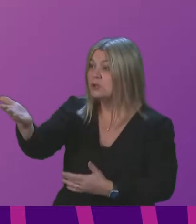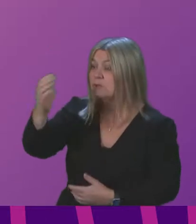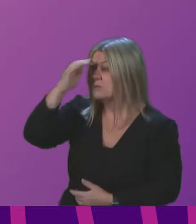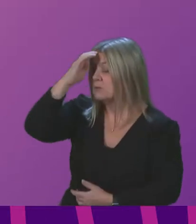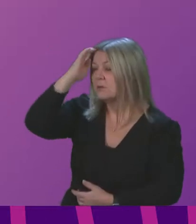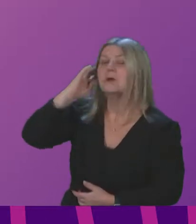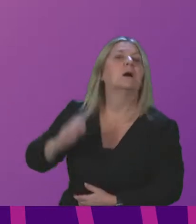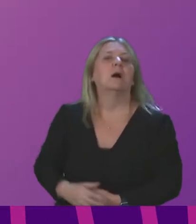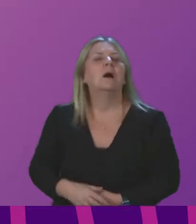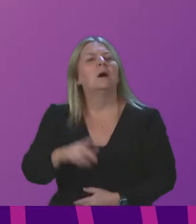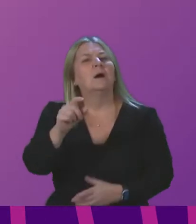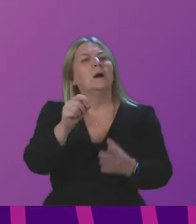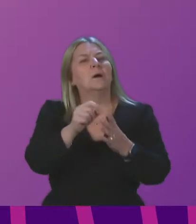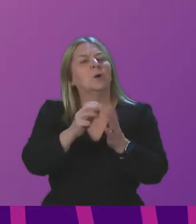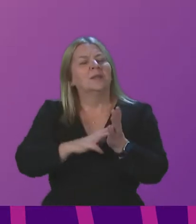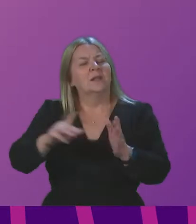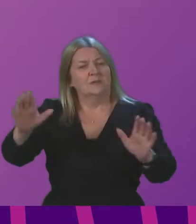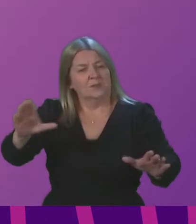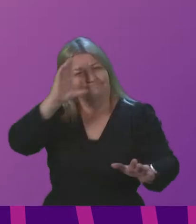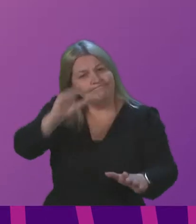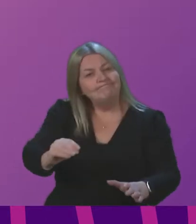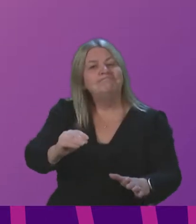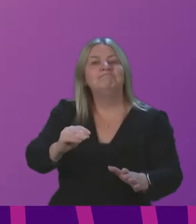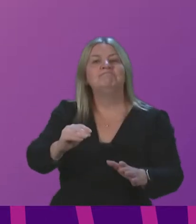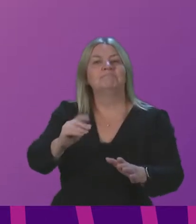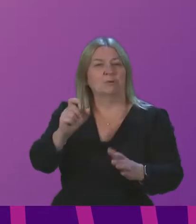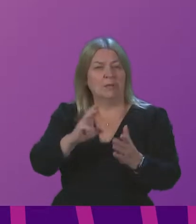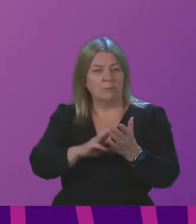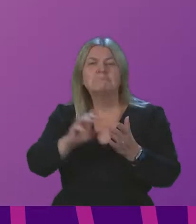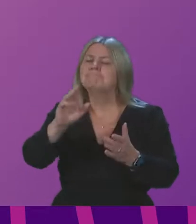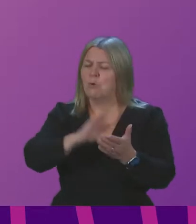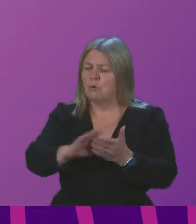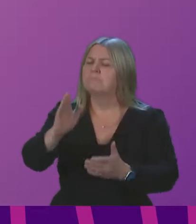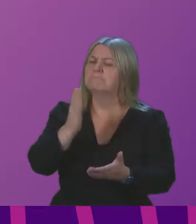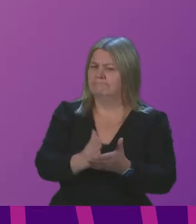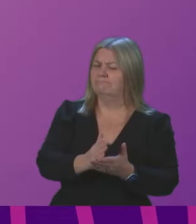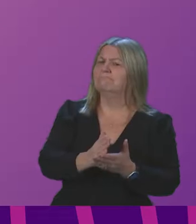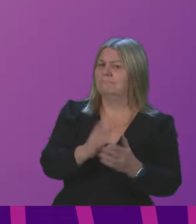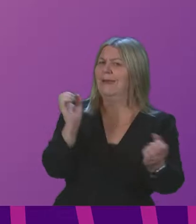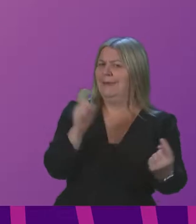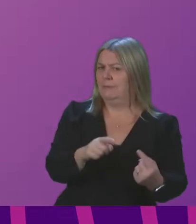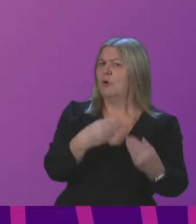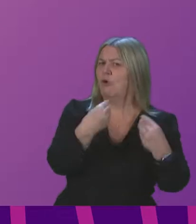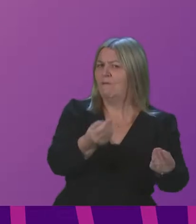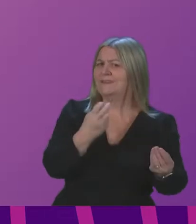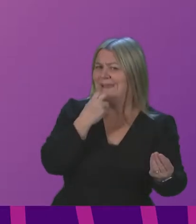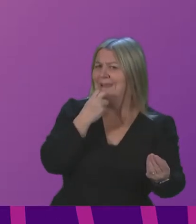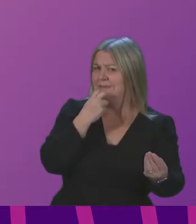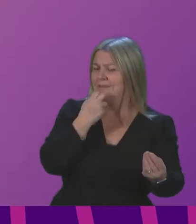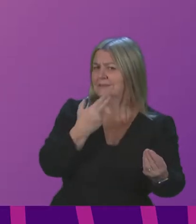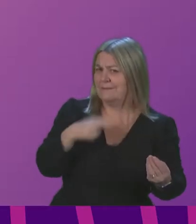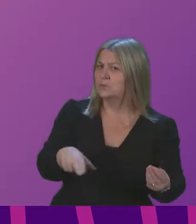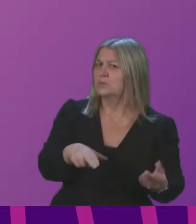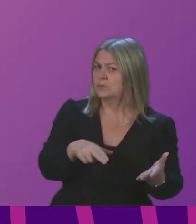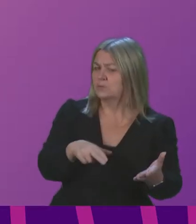MacLennan. Just to inform Mr Hoy there has been an email sent to the Community Council this afternoon offering dates and so